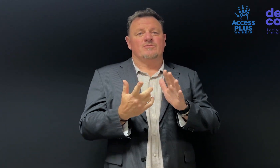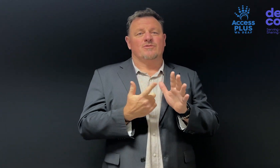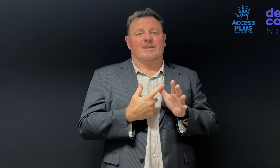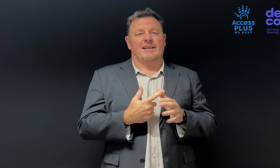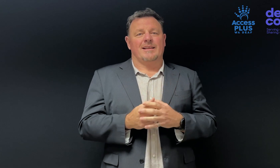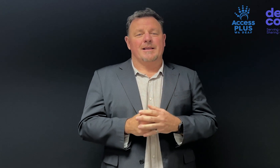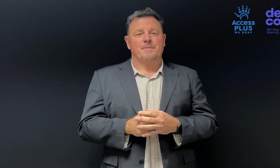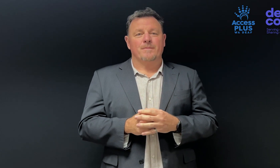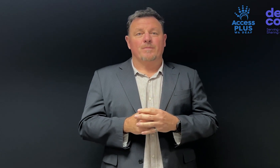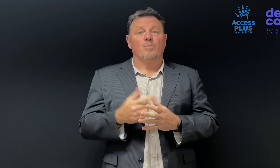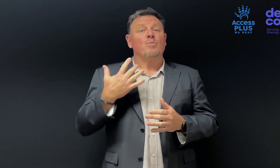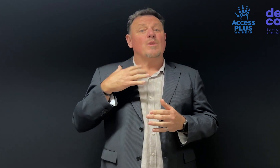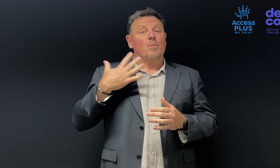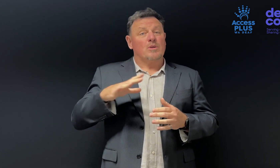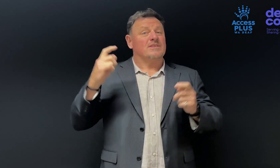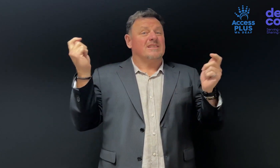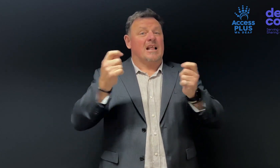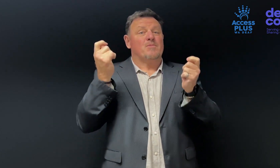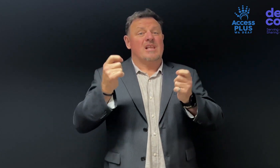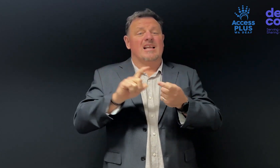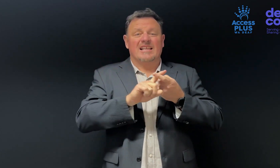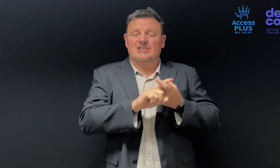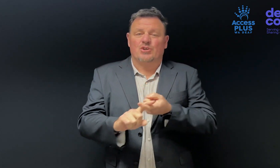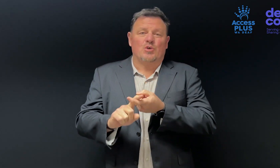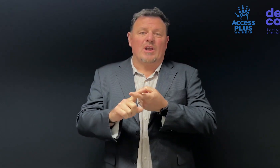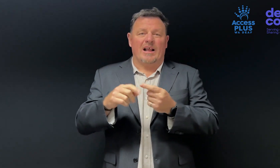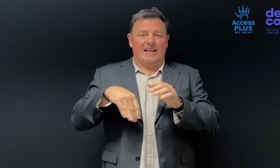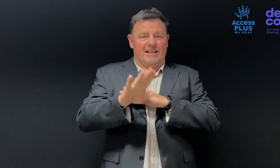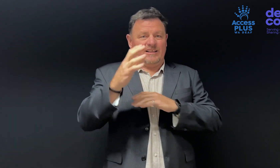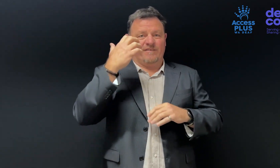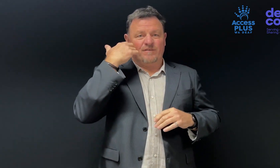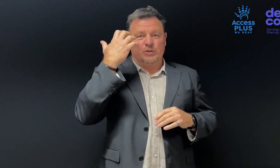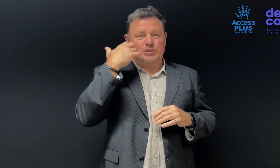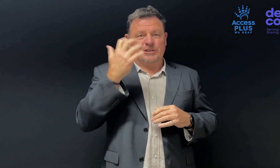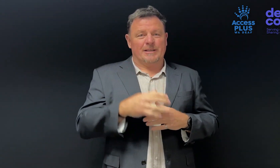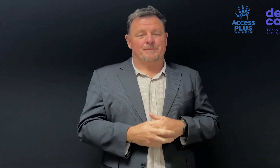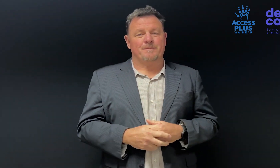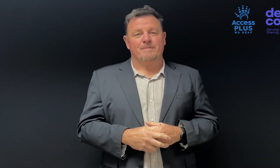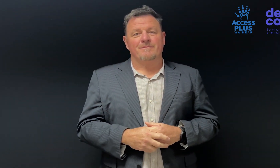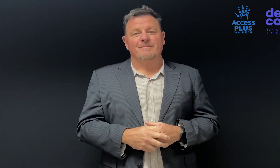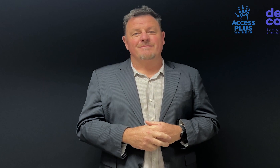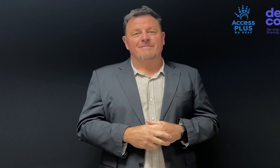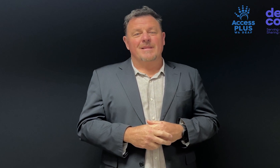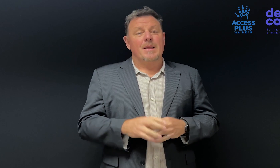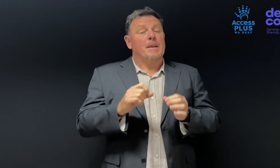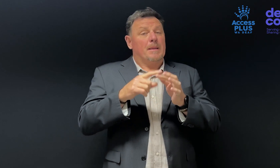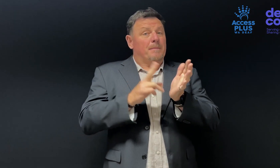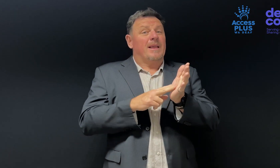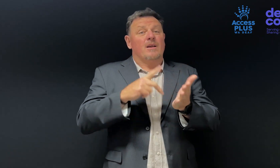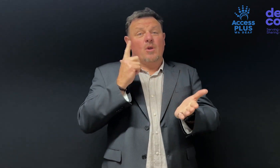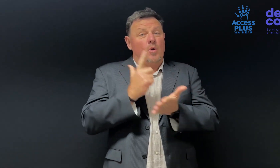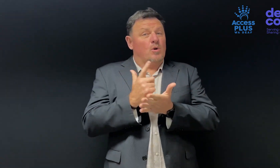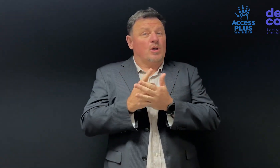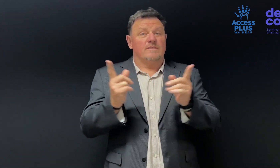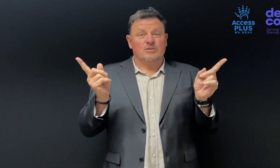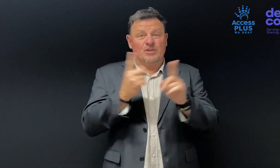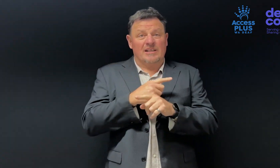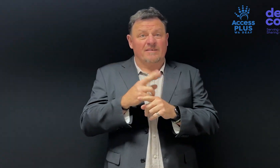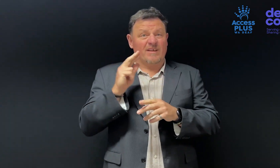Australia. We want to celebrate and continue that into the future. There has been a lot of